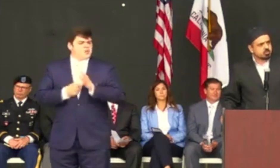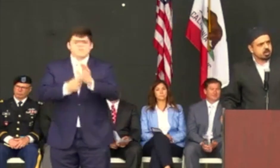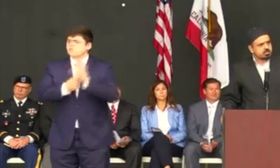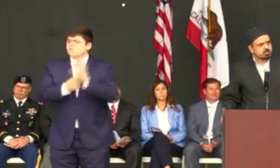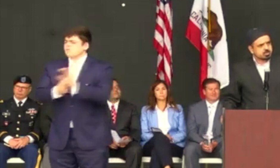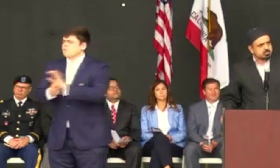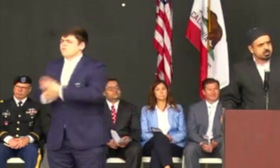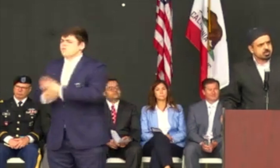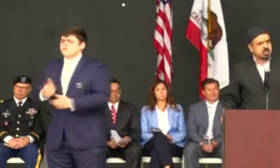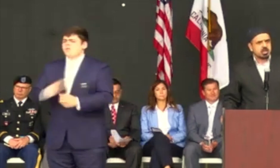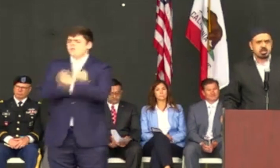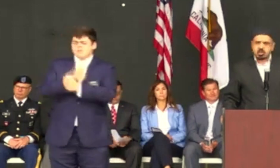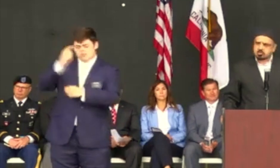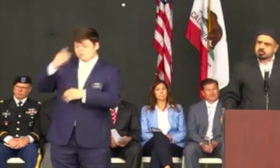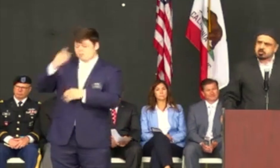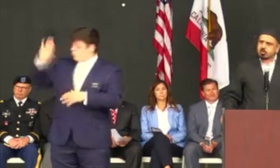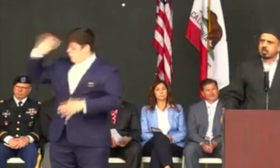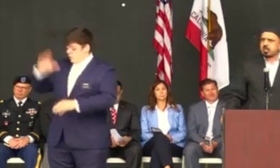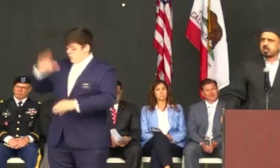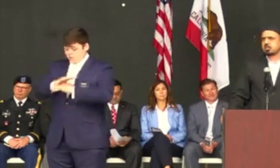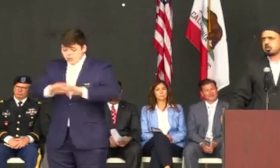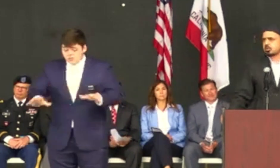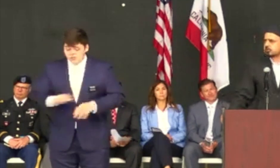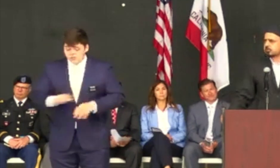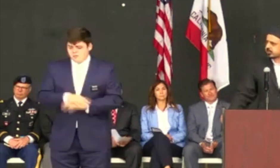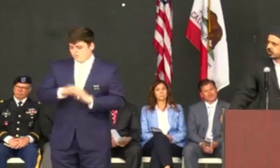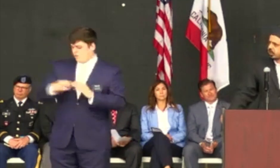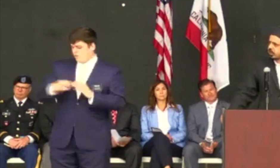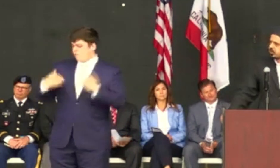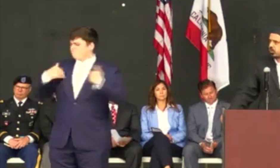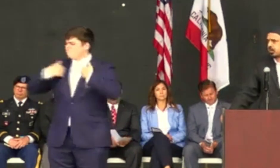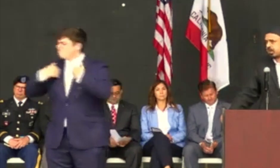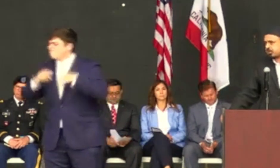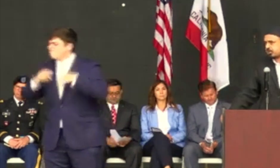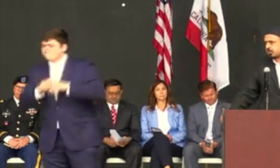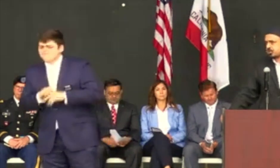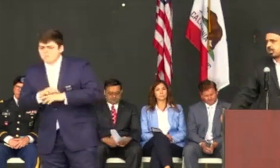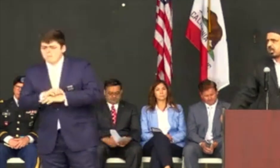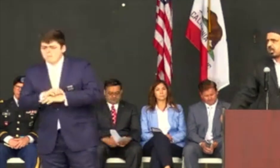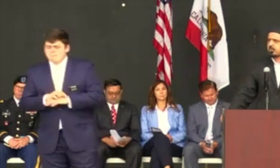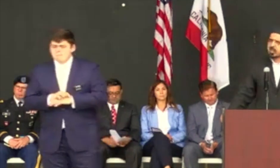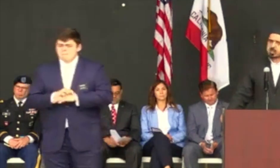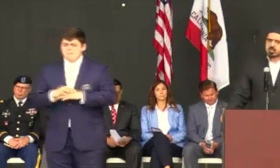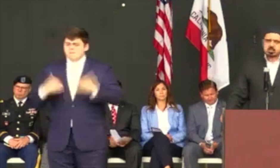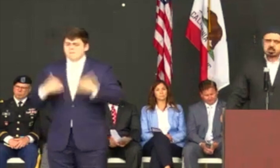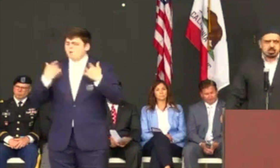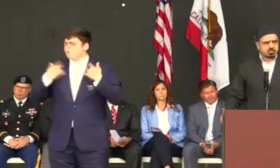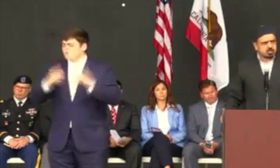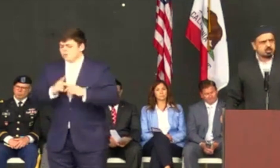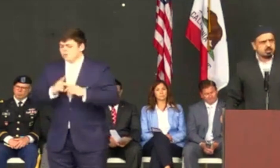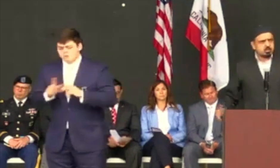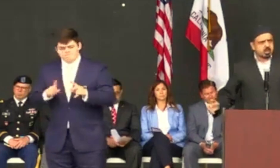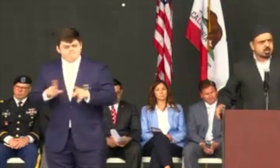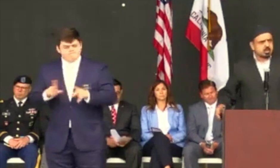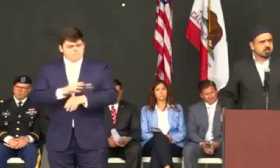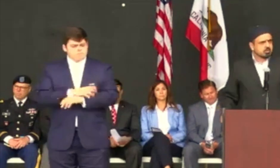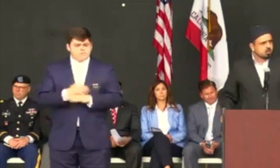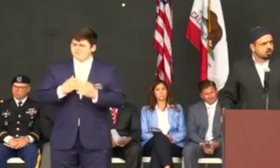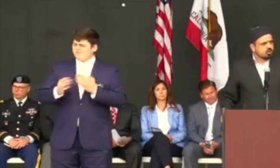children, and the young people, and show respect and honor toward our elders. And may God bless this country. May God bless the word. May